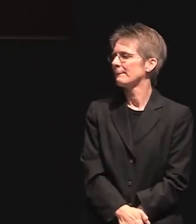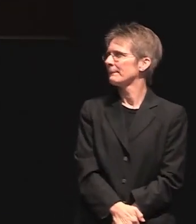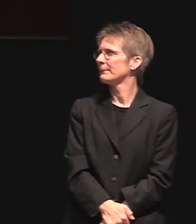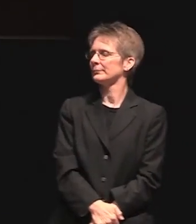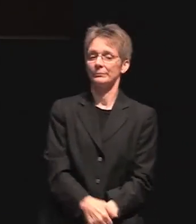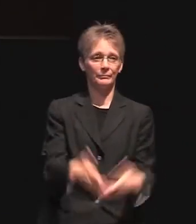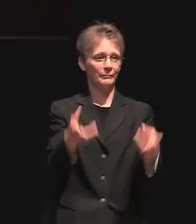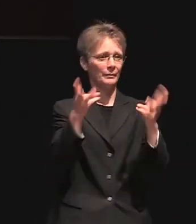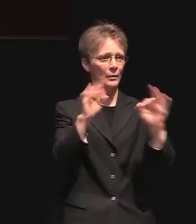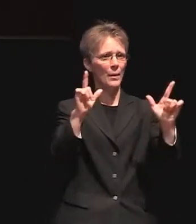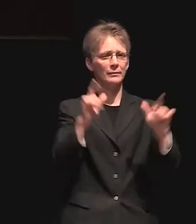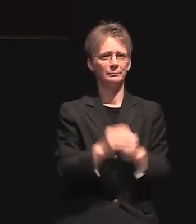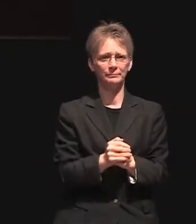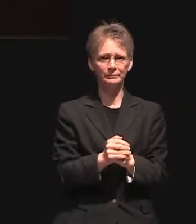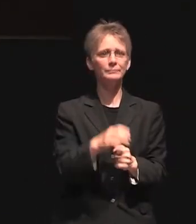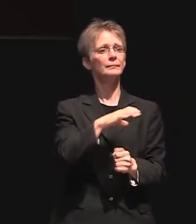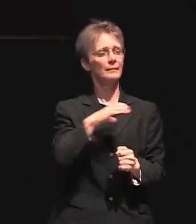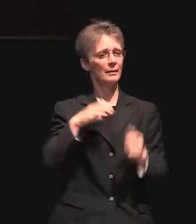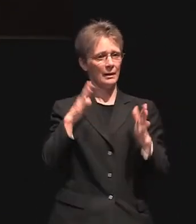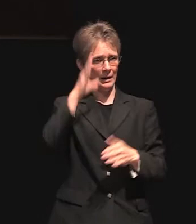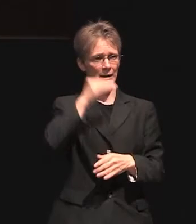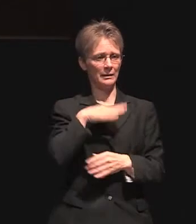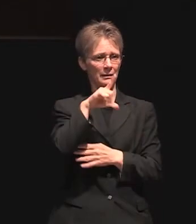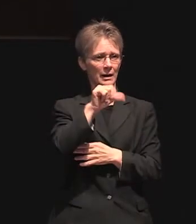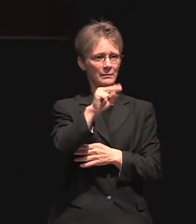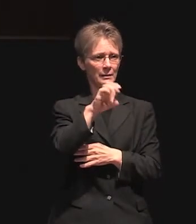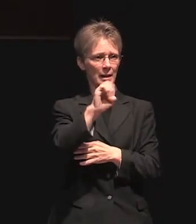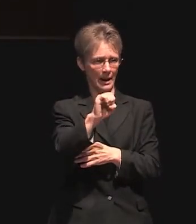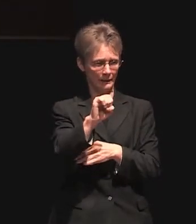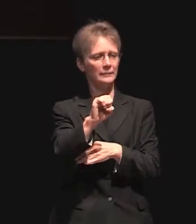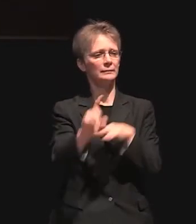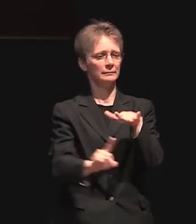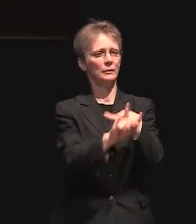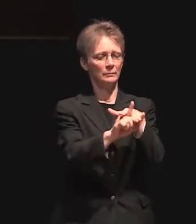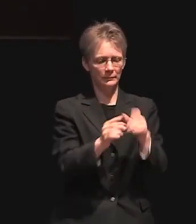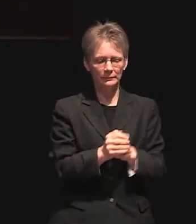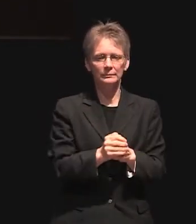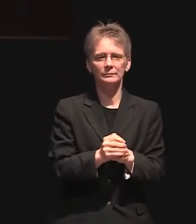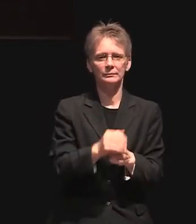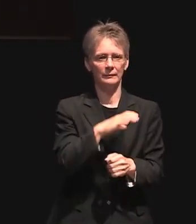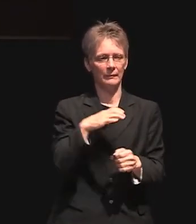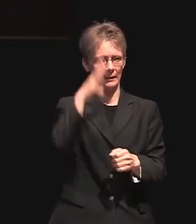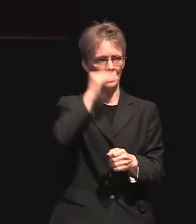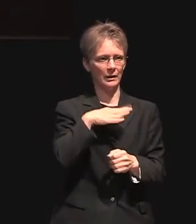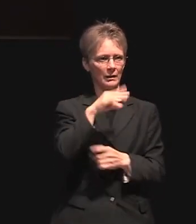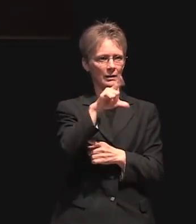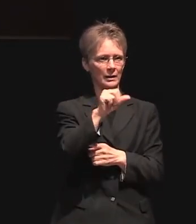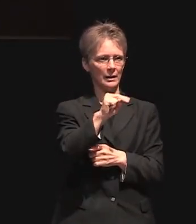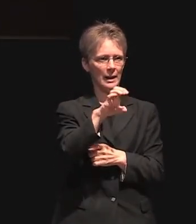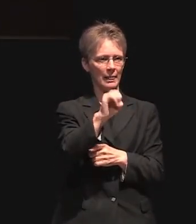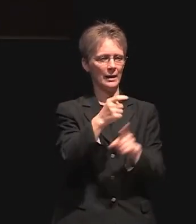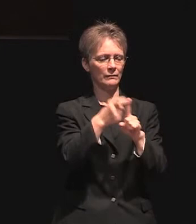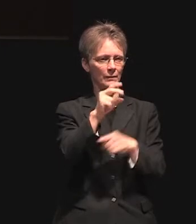well it's uh congressman lance is here now too so I'm going to introduce him right away uh congressman leonard lance uh from new jersey was elected